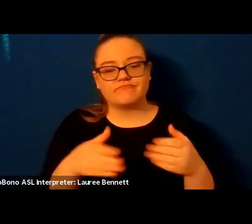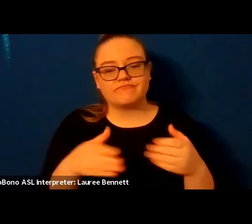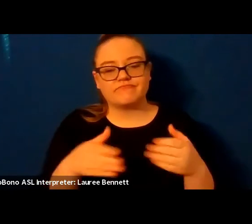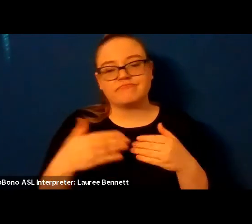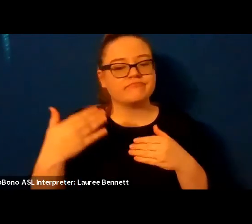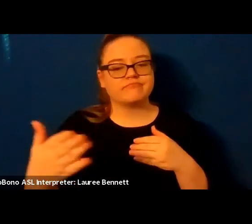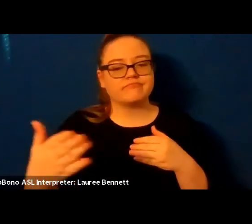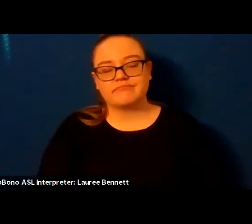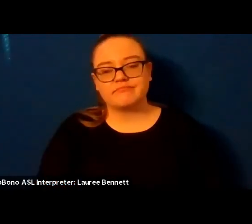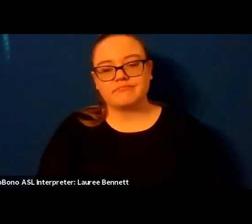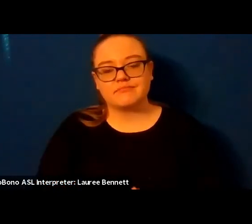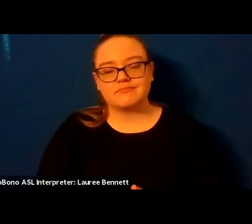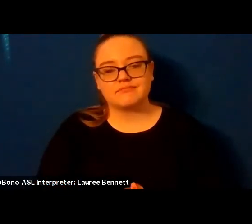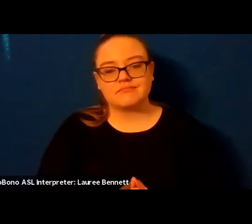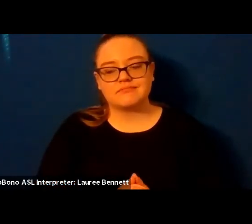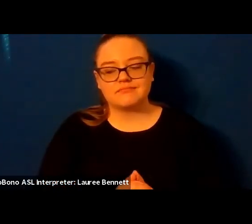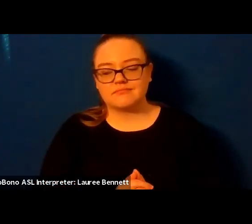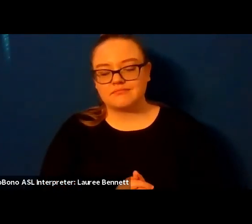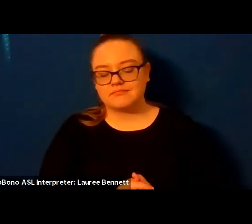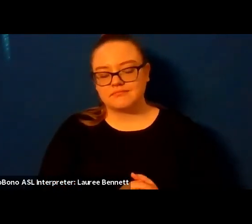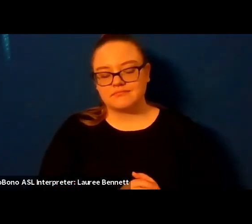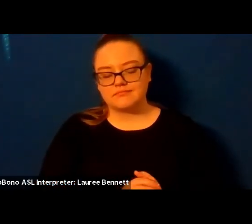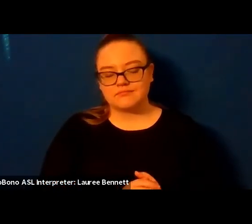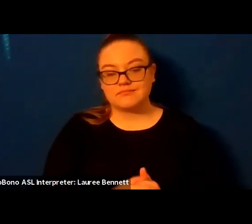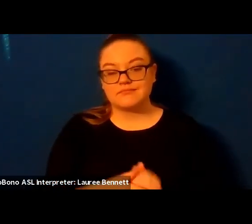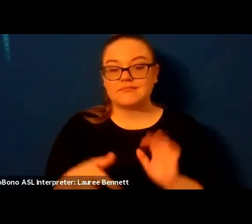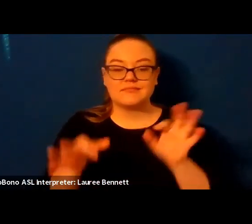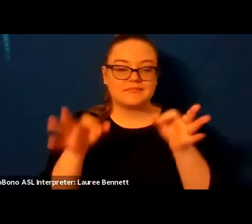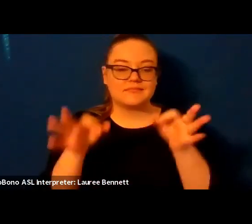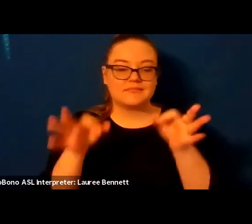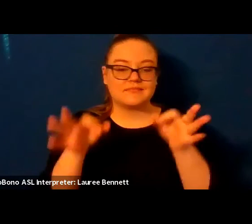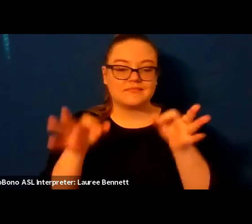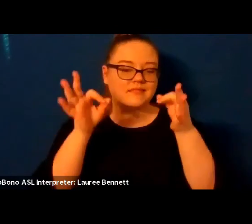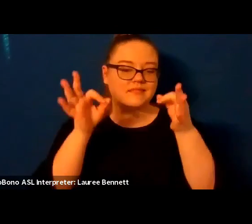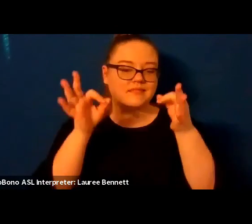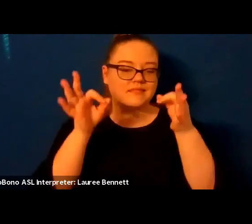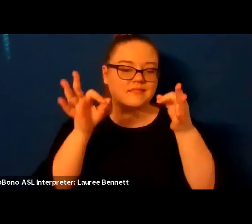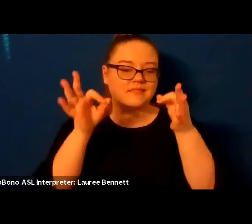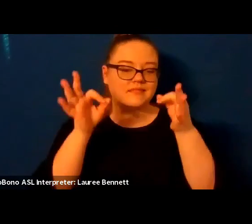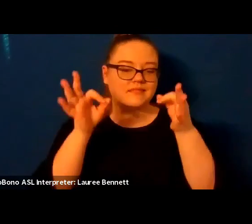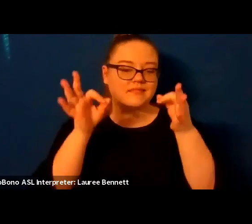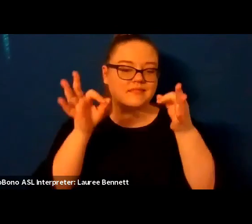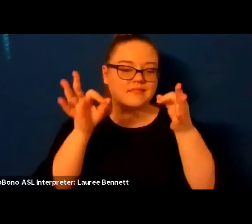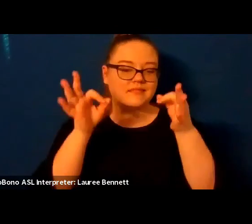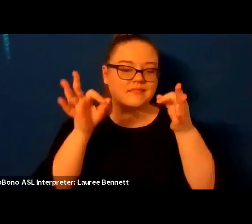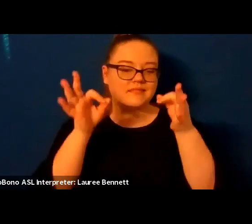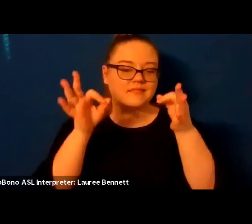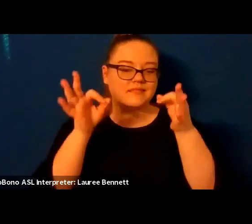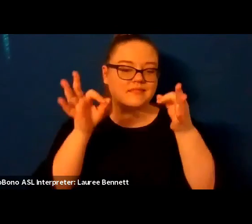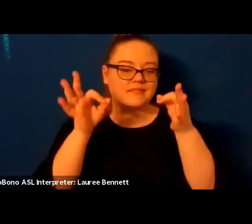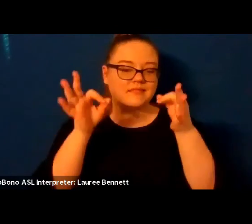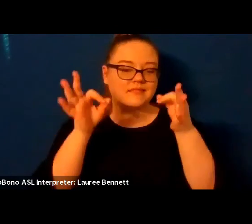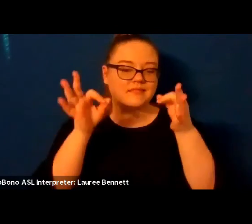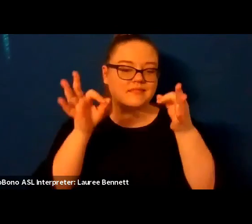on the neat branches of the decision tree you are vague constellation of symptoms the doctor